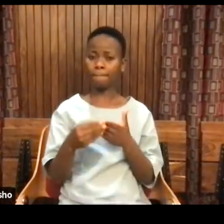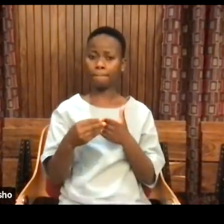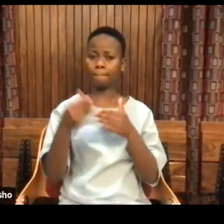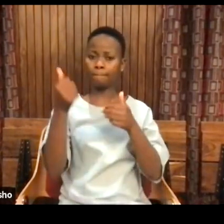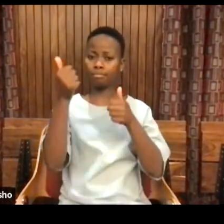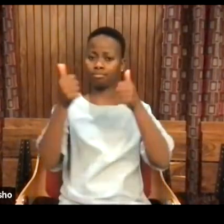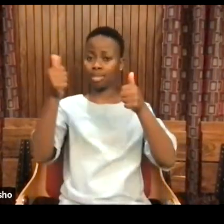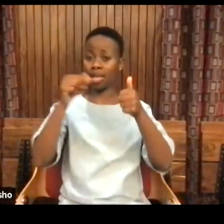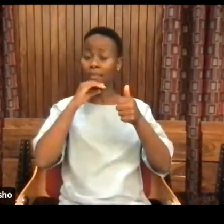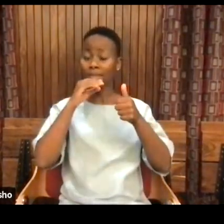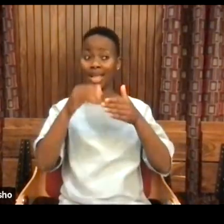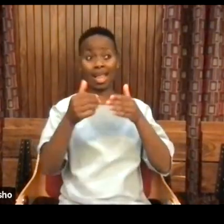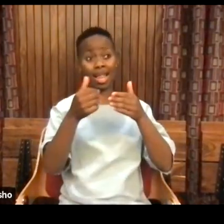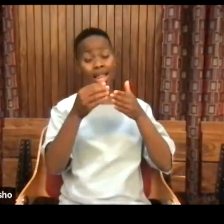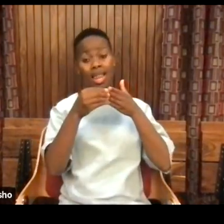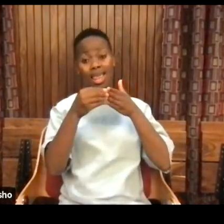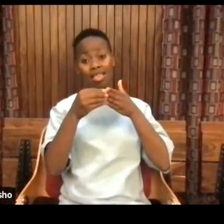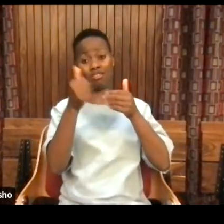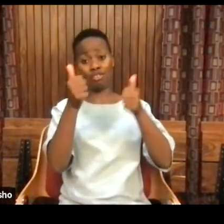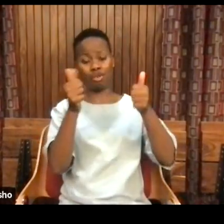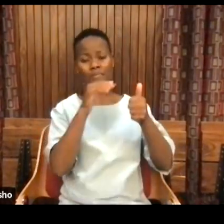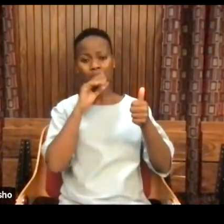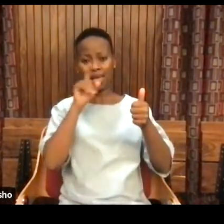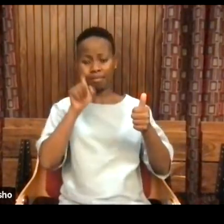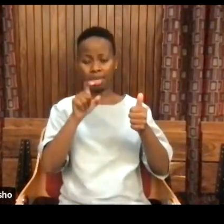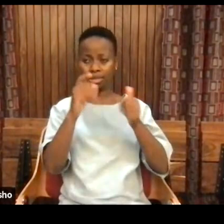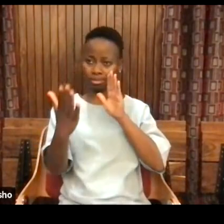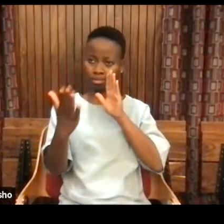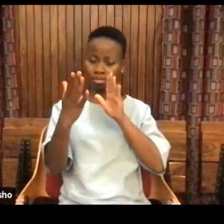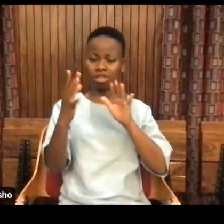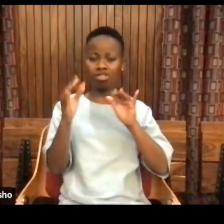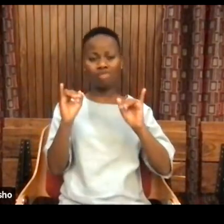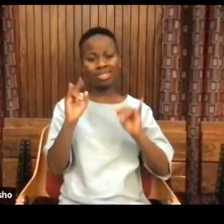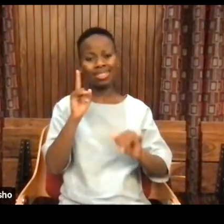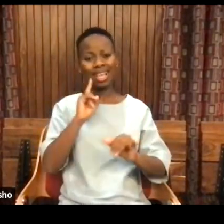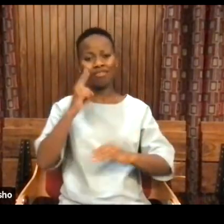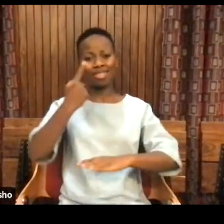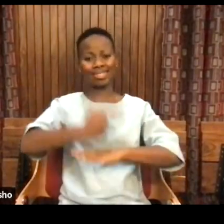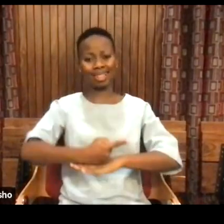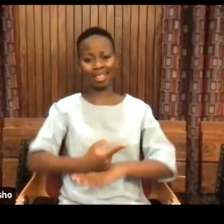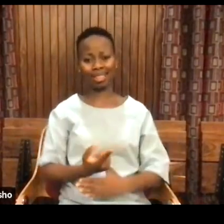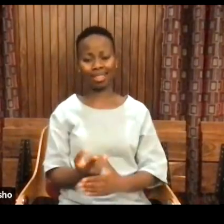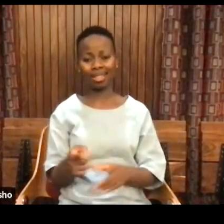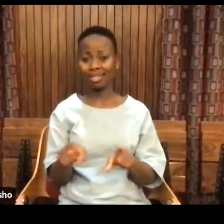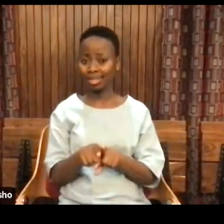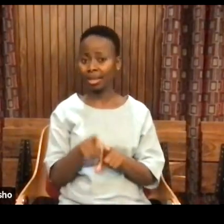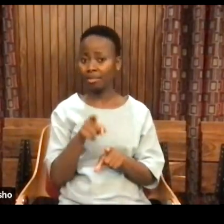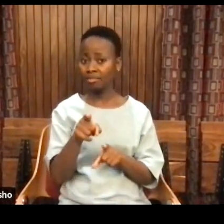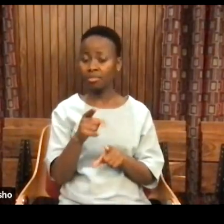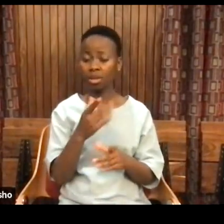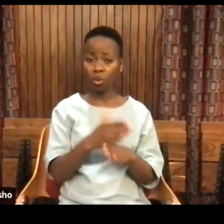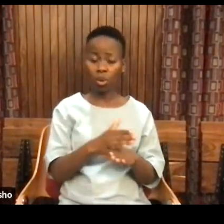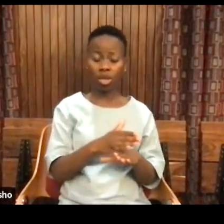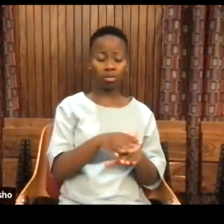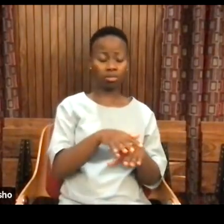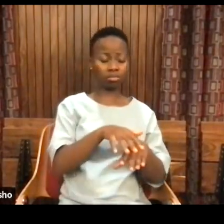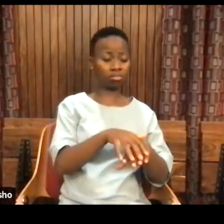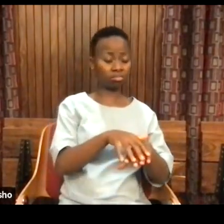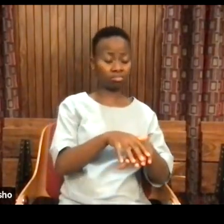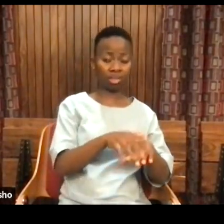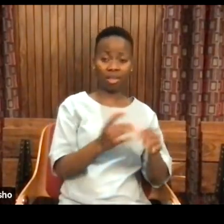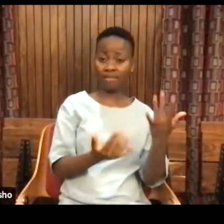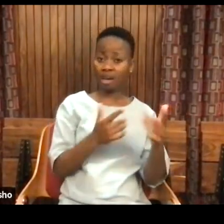you know, that's what leadership is. deal with crisis. You know, I always joke that heading a department makes me a fire person, a construction worker and a therapist.